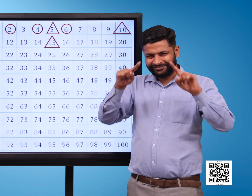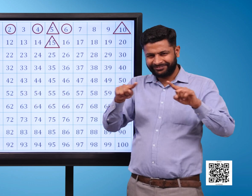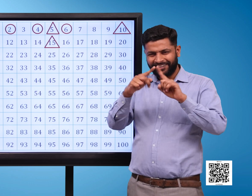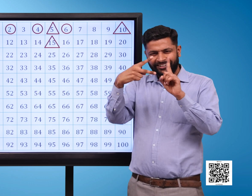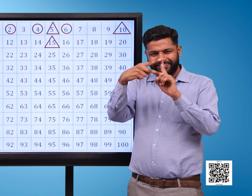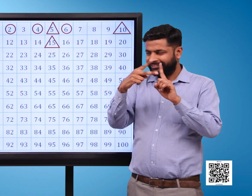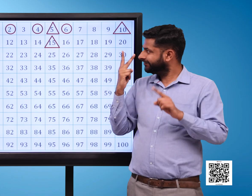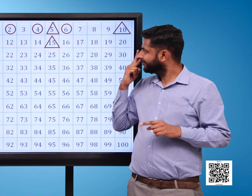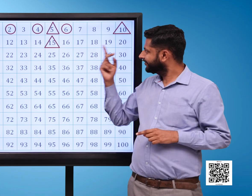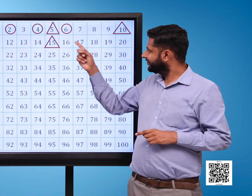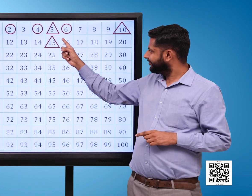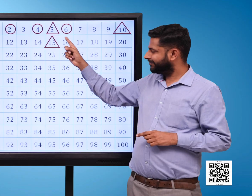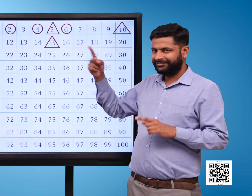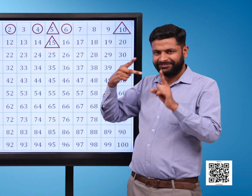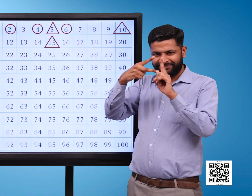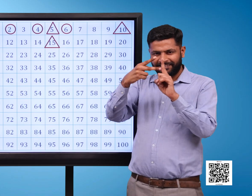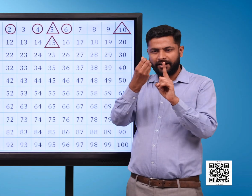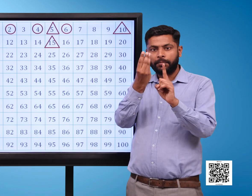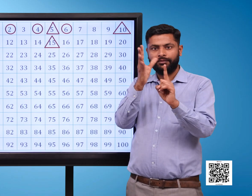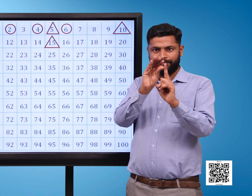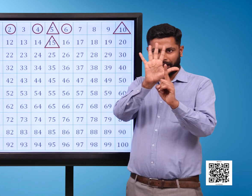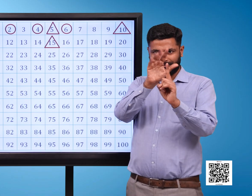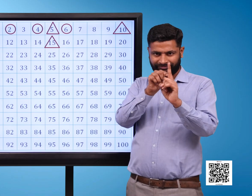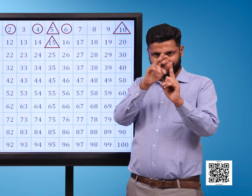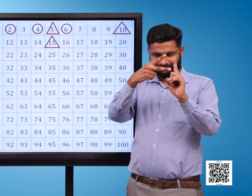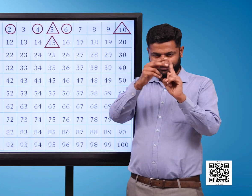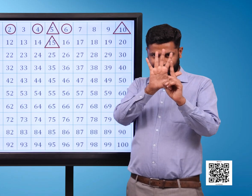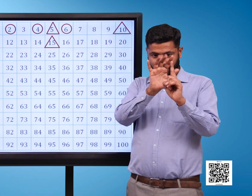On the numbers in the number chart